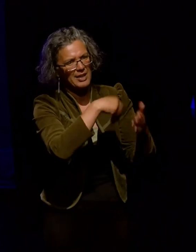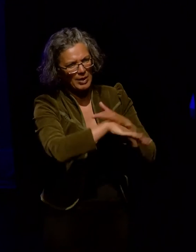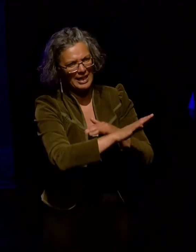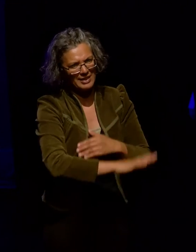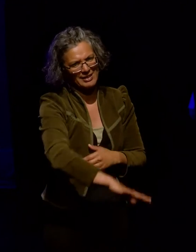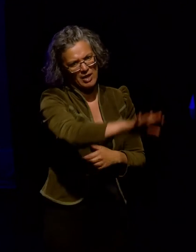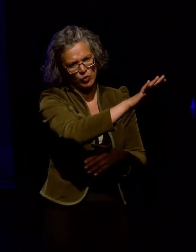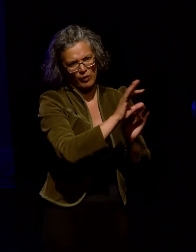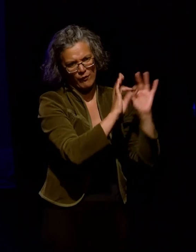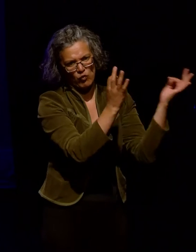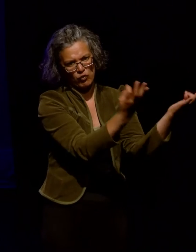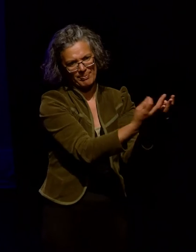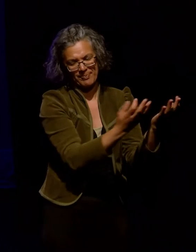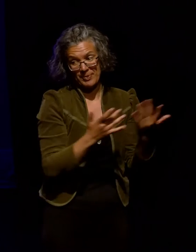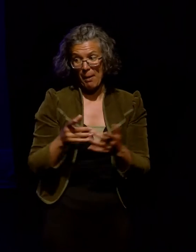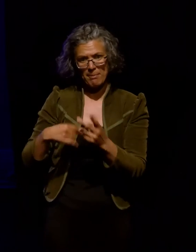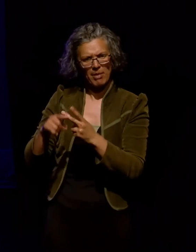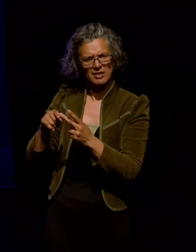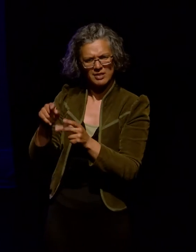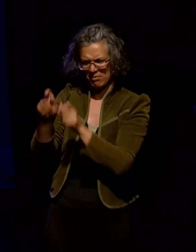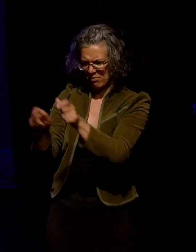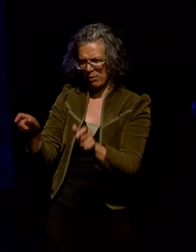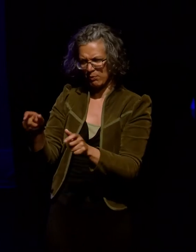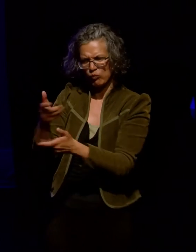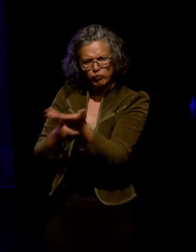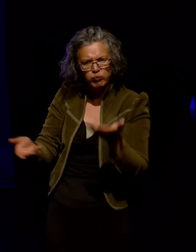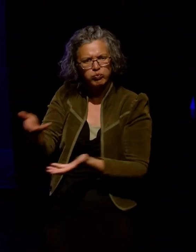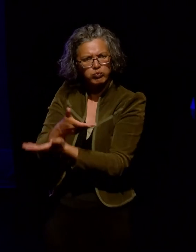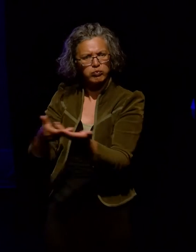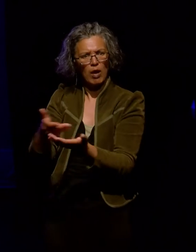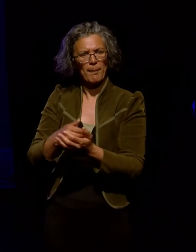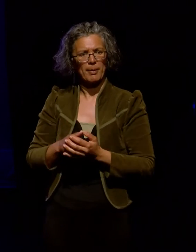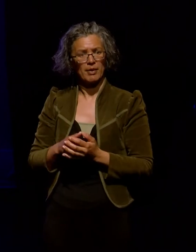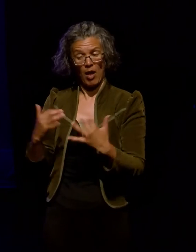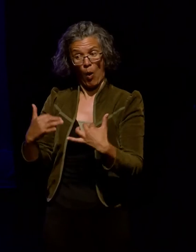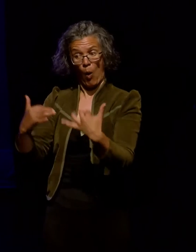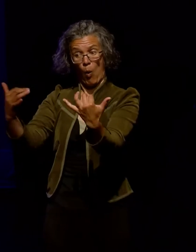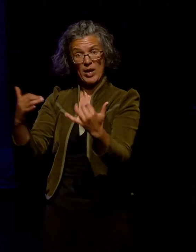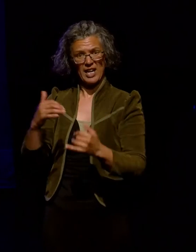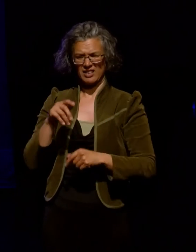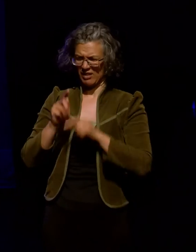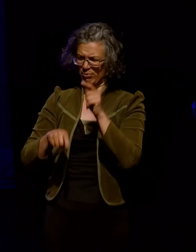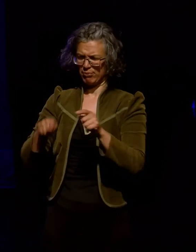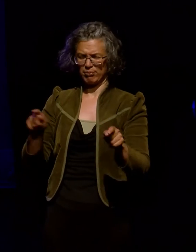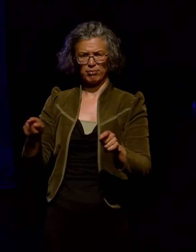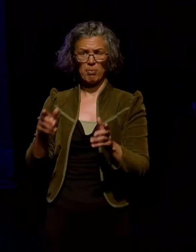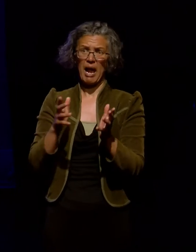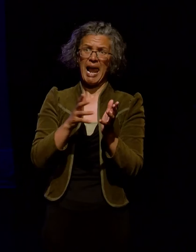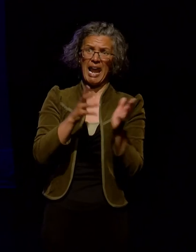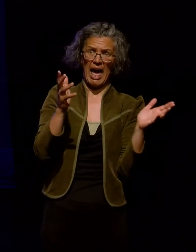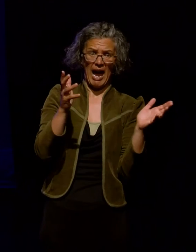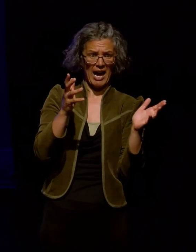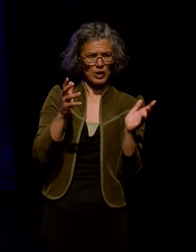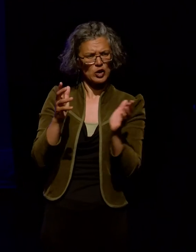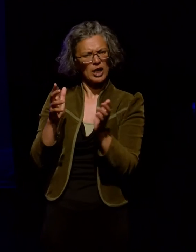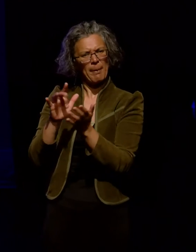participation from attendees. The target audience is incredibly diverse from large, medium and